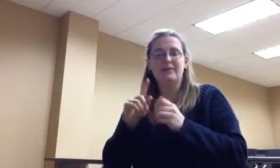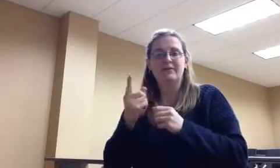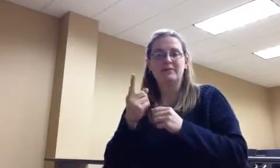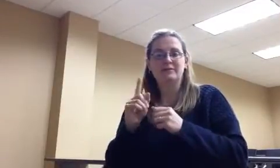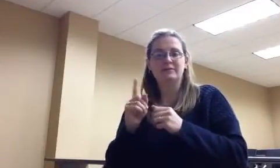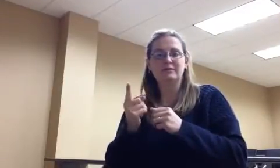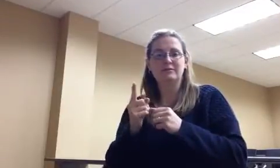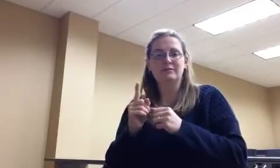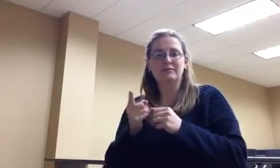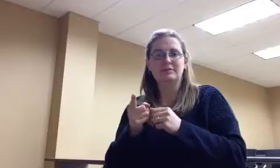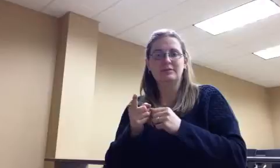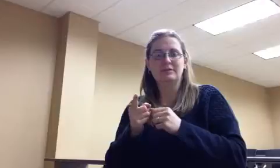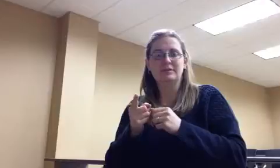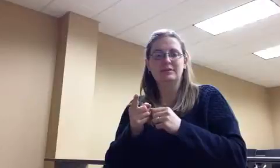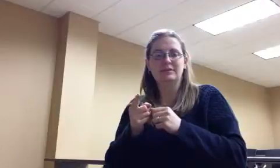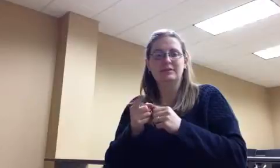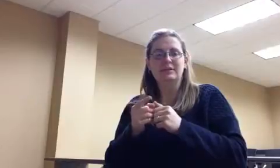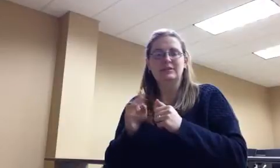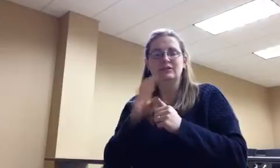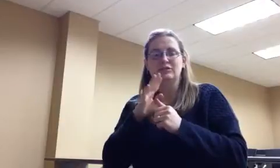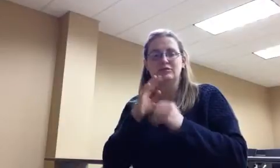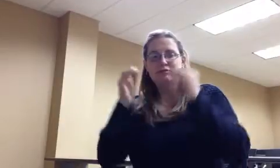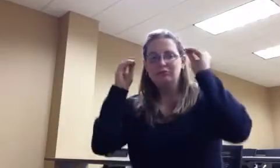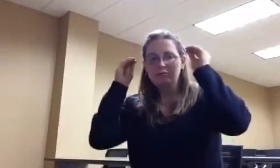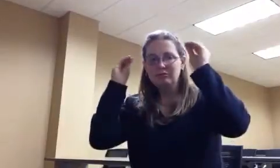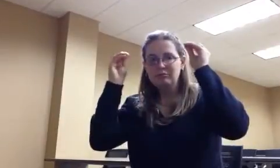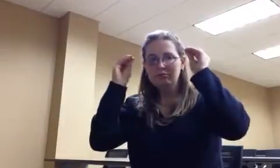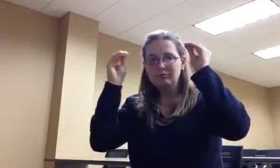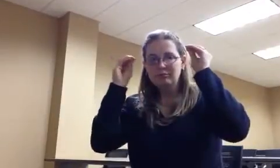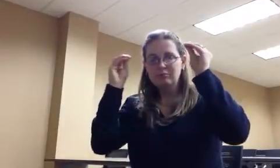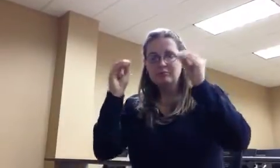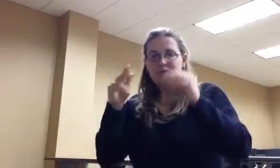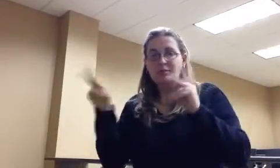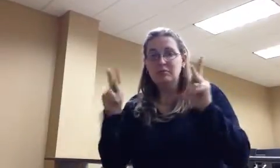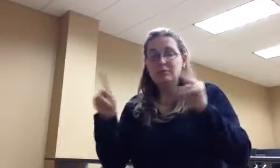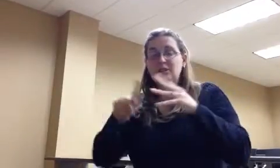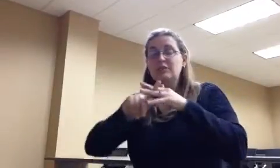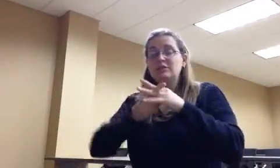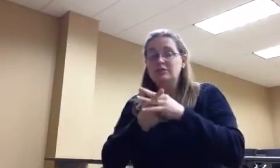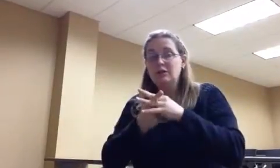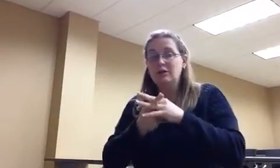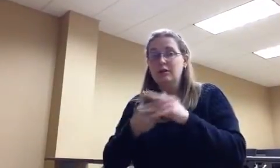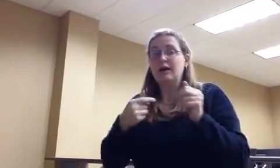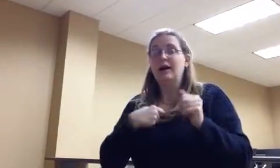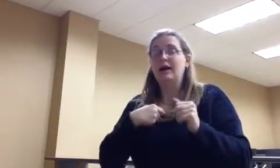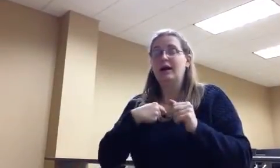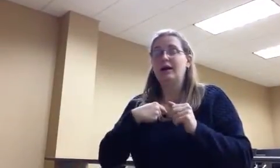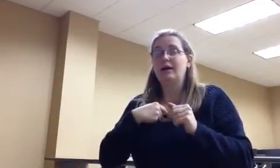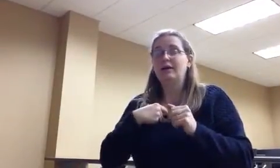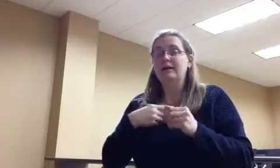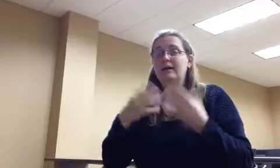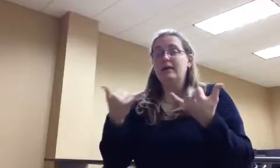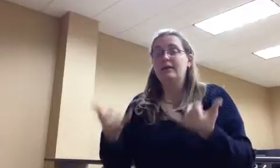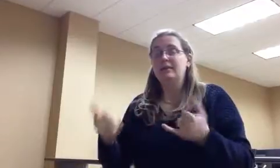your student or to let him go? then when it's stopped, then you stop them. So they can concentrate. You are going to read your I notes.